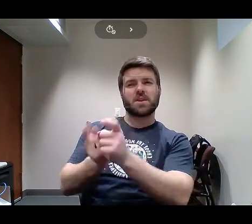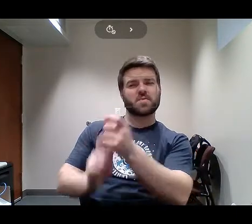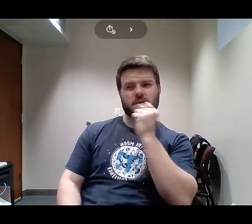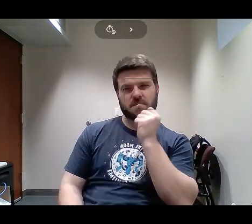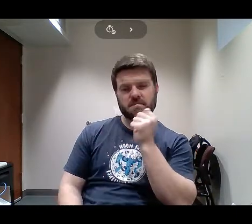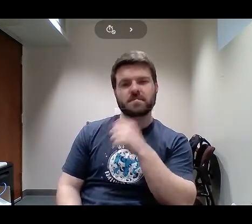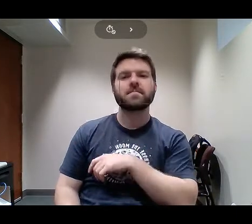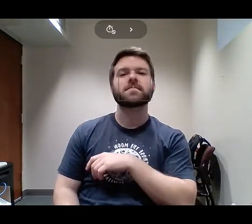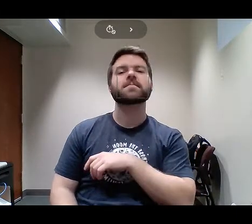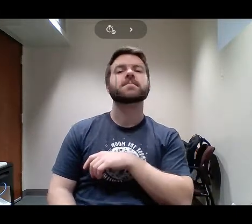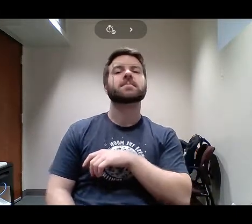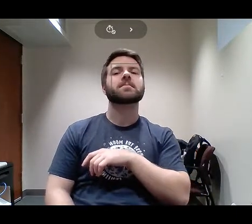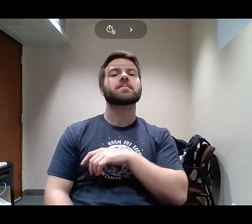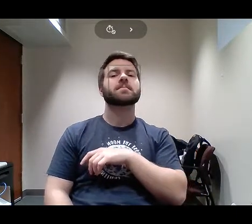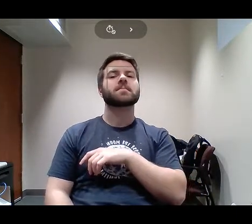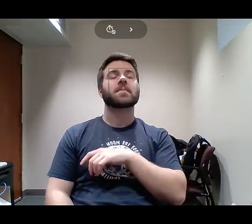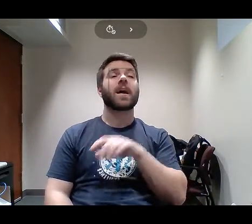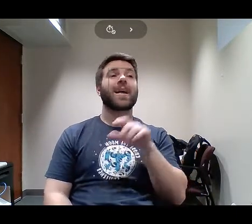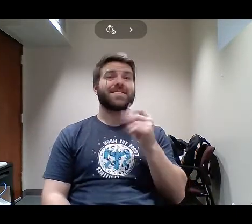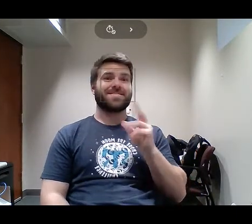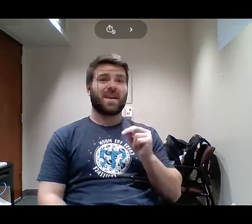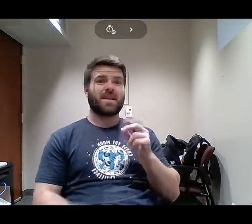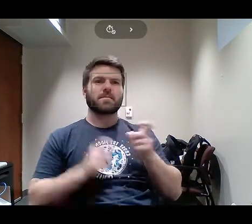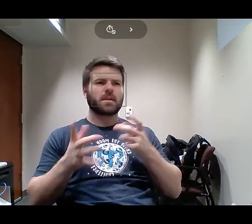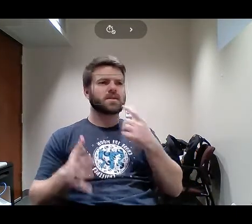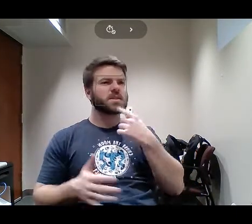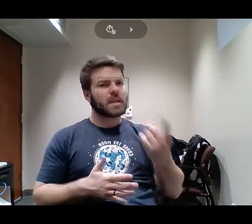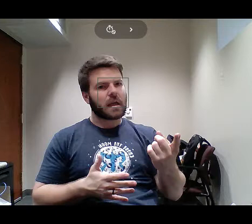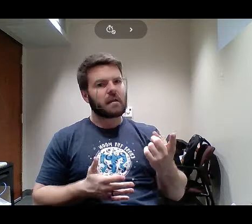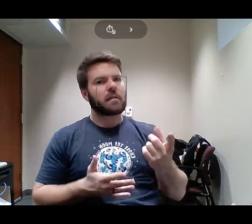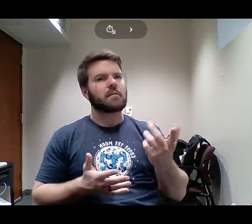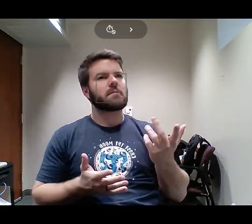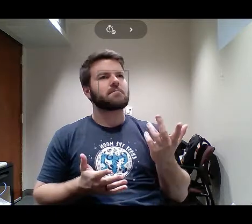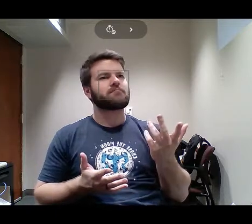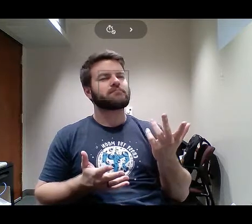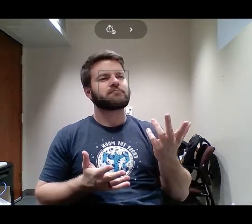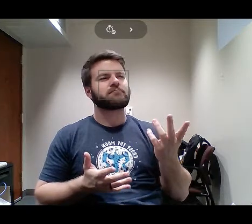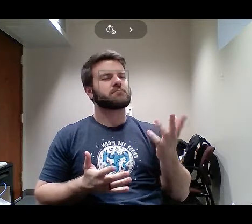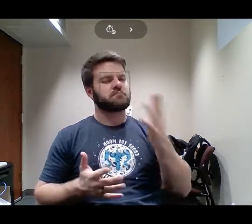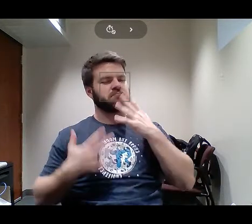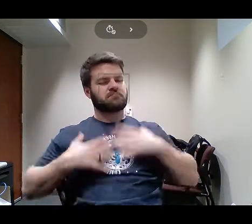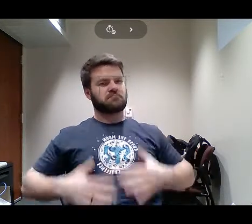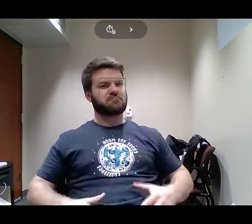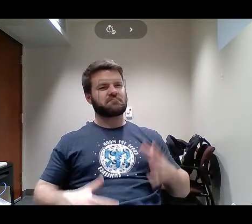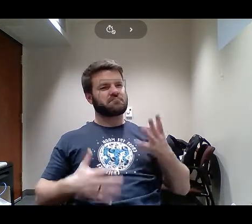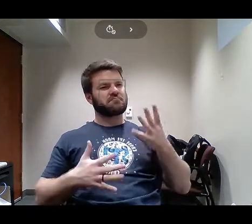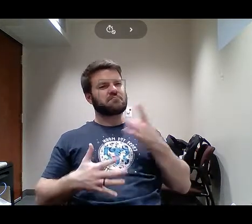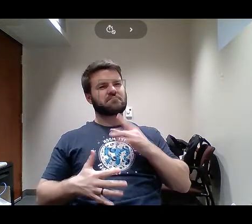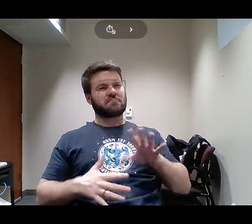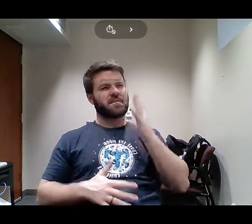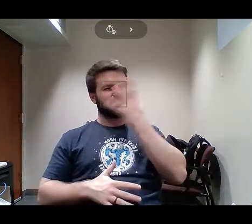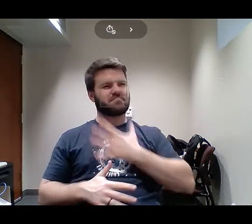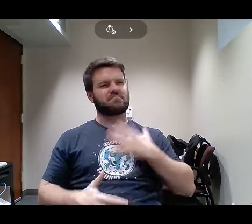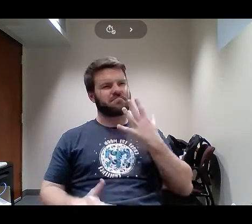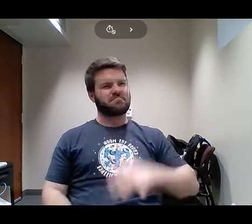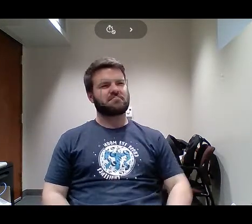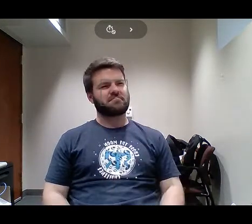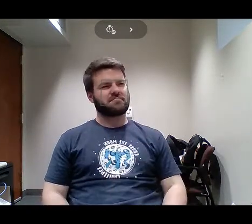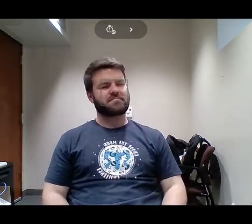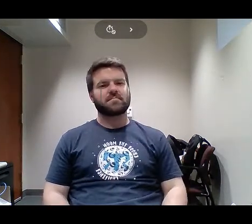they didn't like the way I looked. This was in 1976 where your boss could call you in and say, I don't like the way you look. Now that